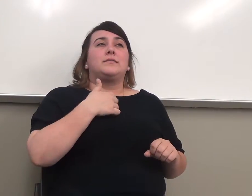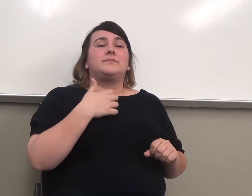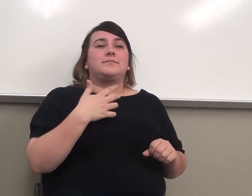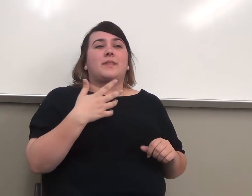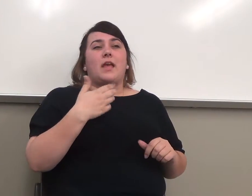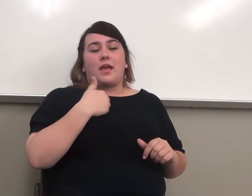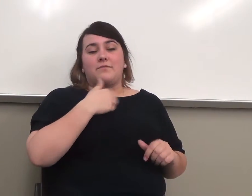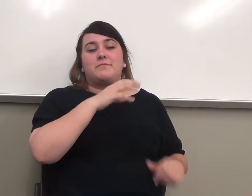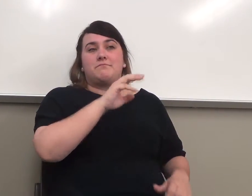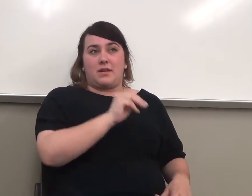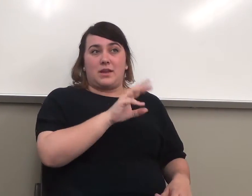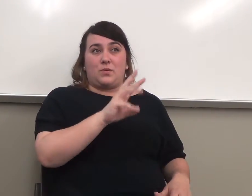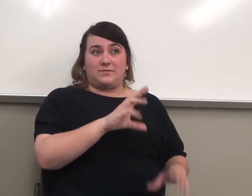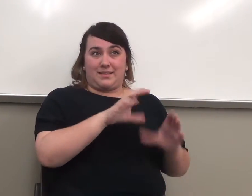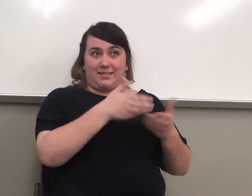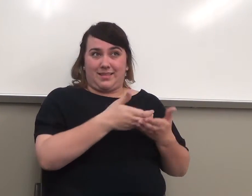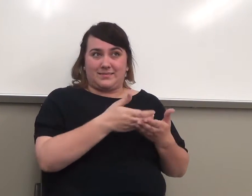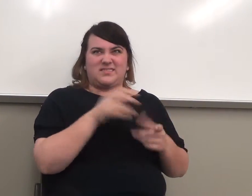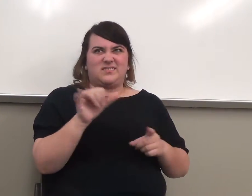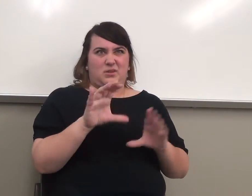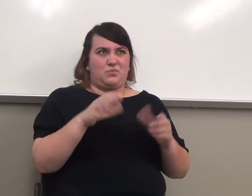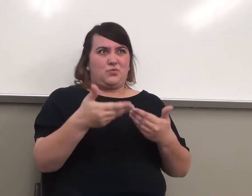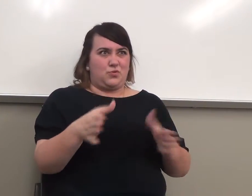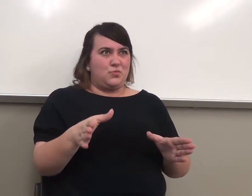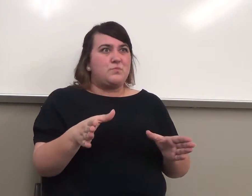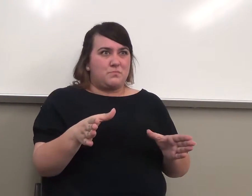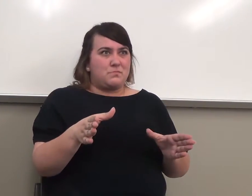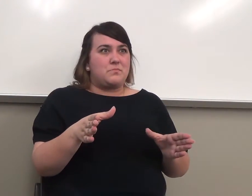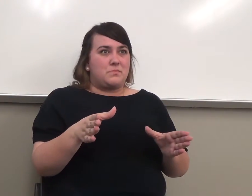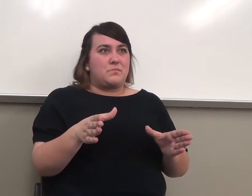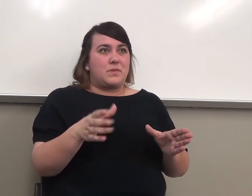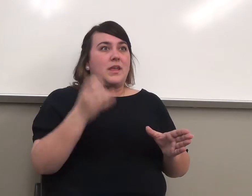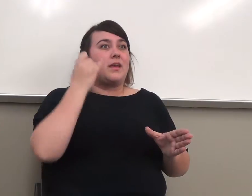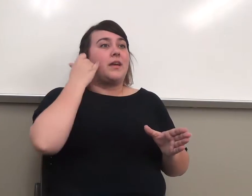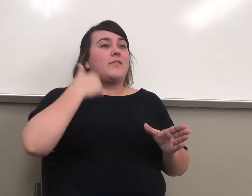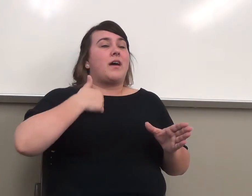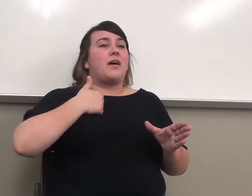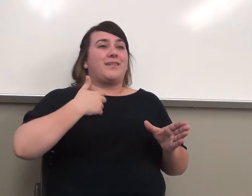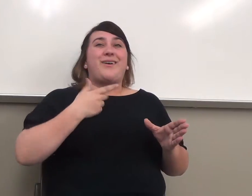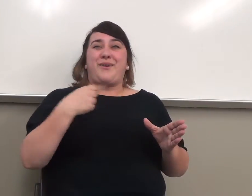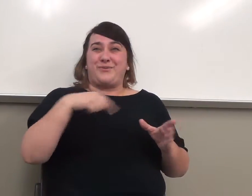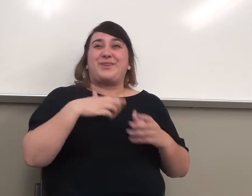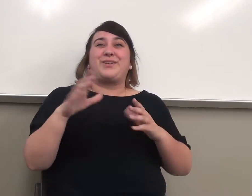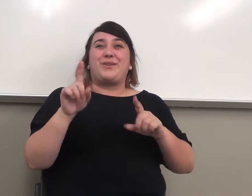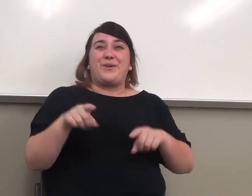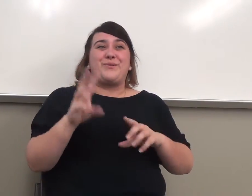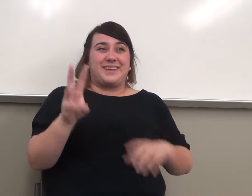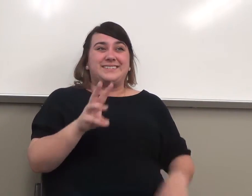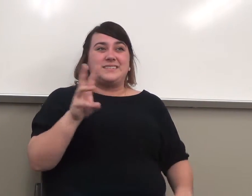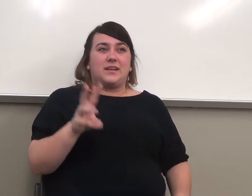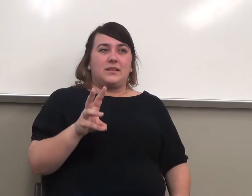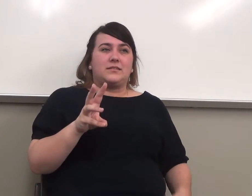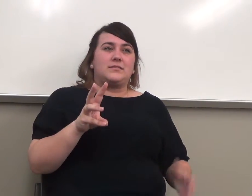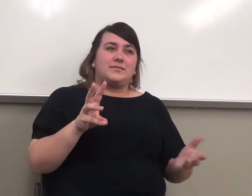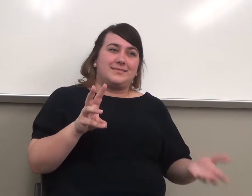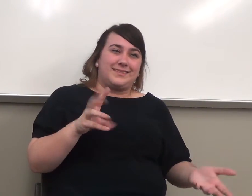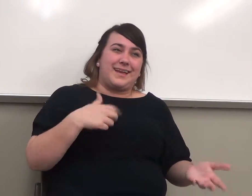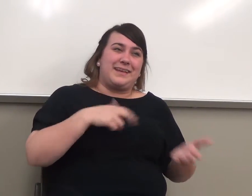my Monday, Wednesday classes in the same room. If I say we're going to do this on Wednesday, what I mean is